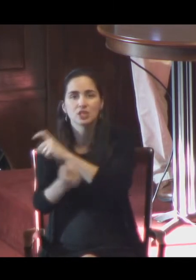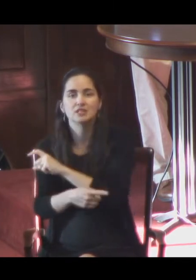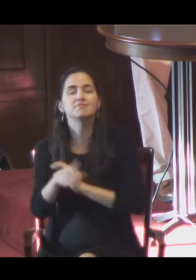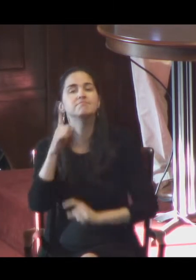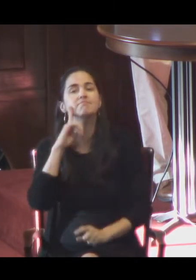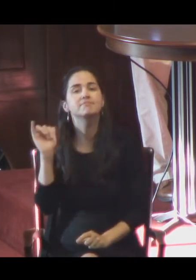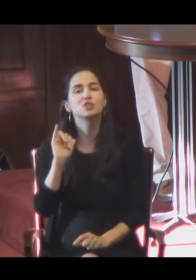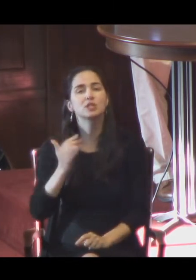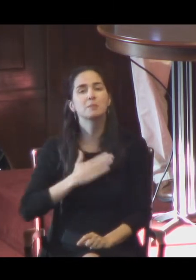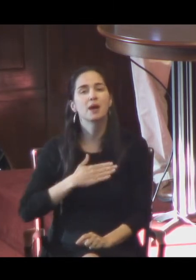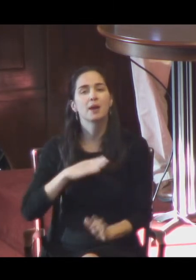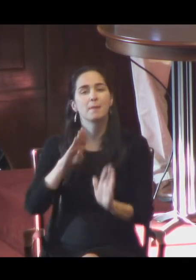the abstracted backgrounds.